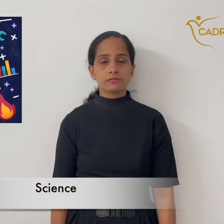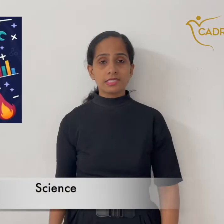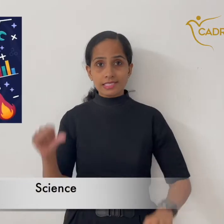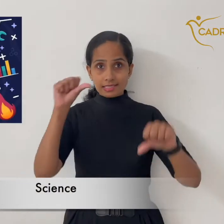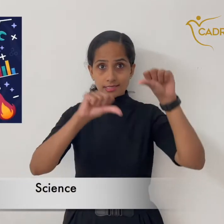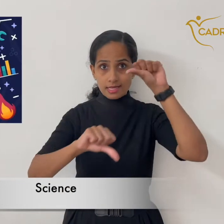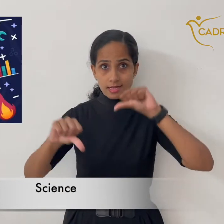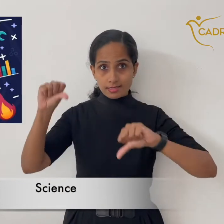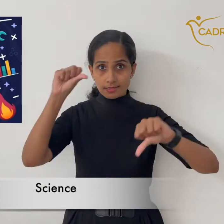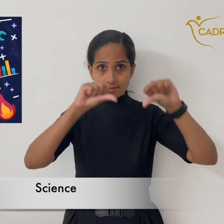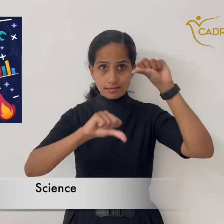Science Science